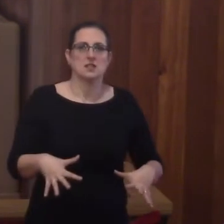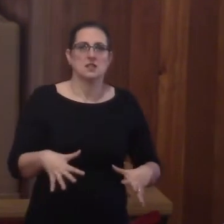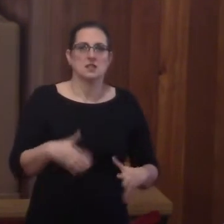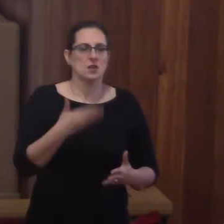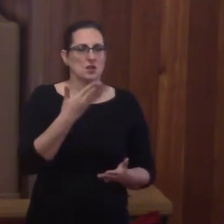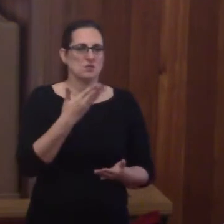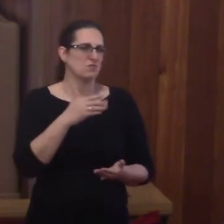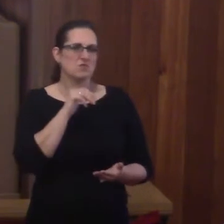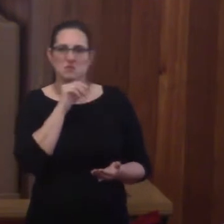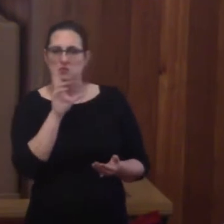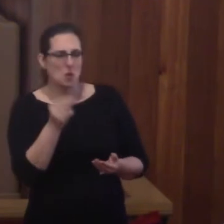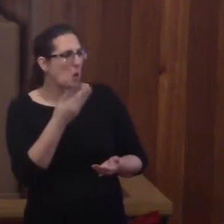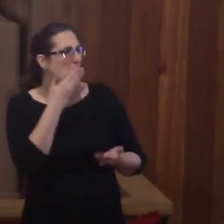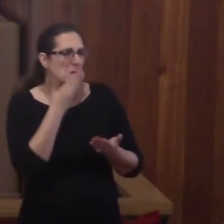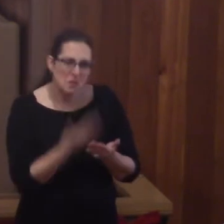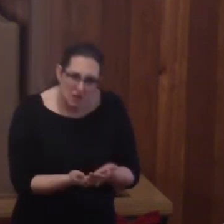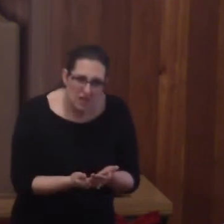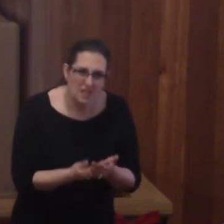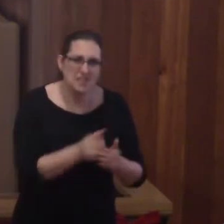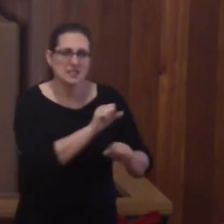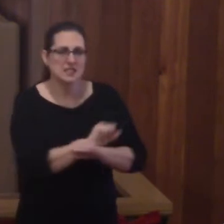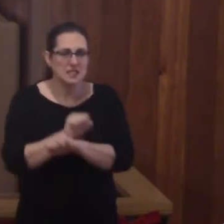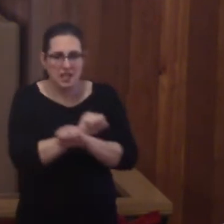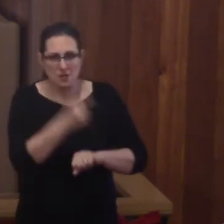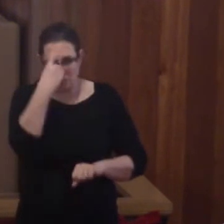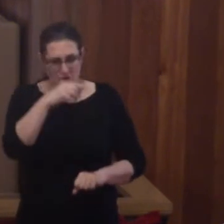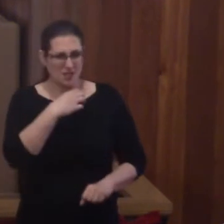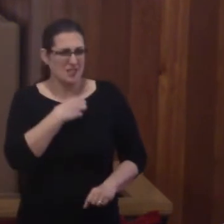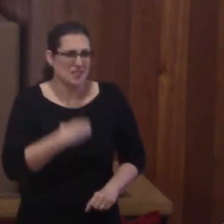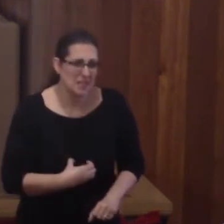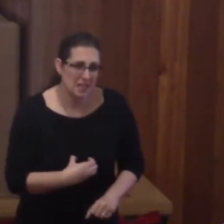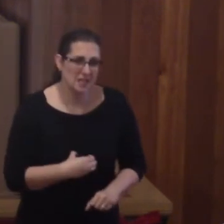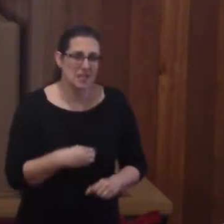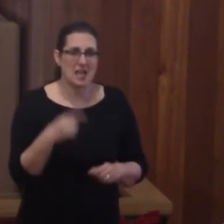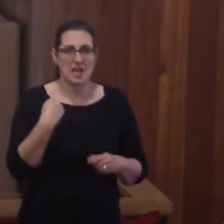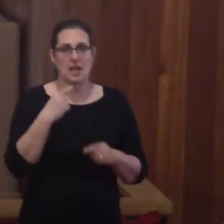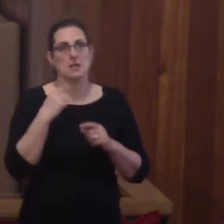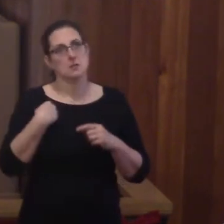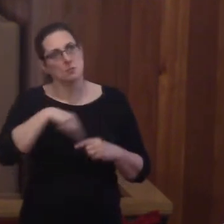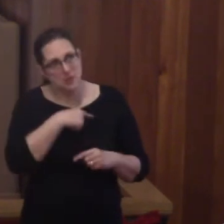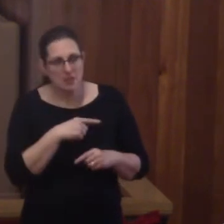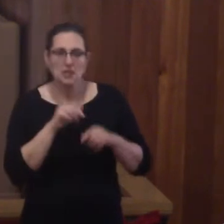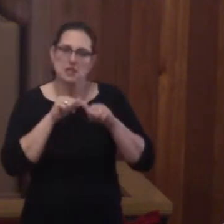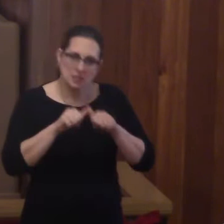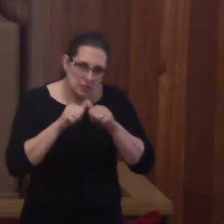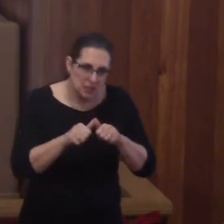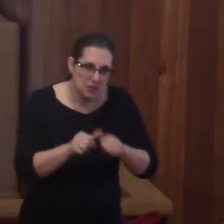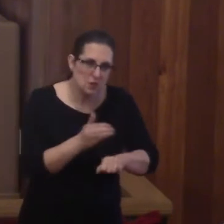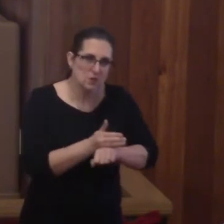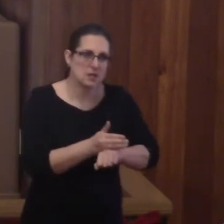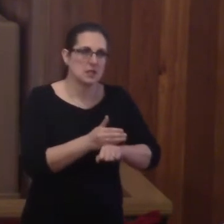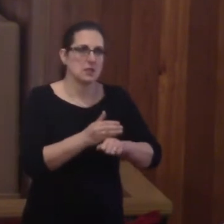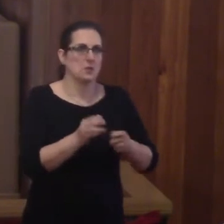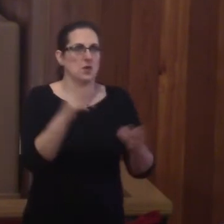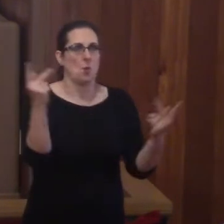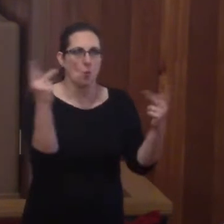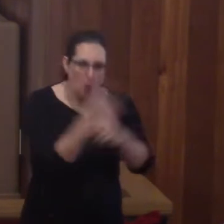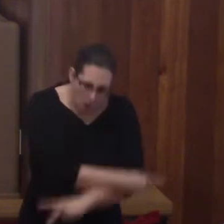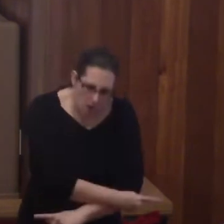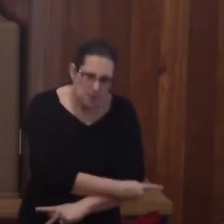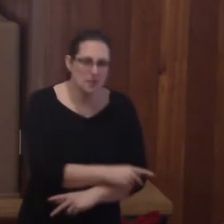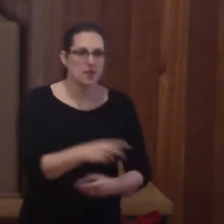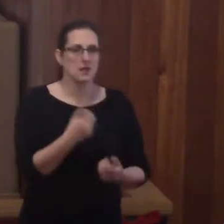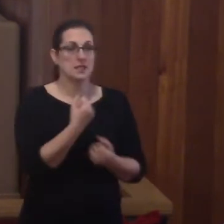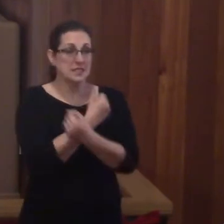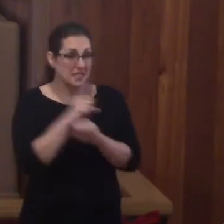good for nothing, slaves of desire that seem to get worse perpetually. Rescuing us is a